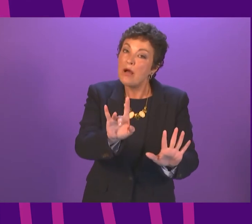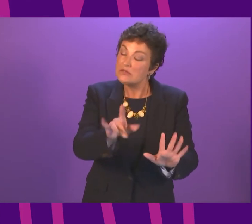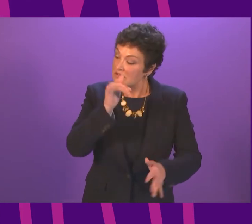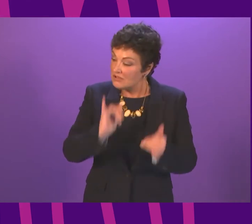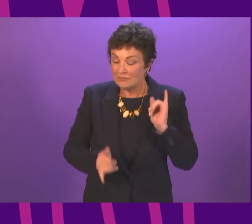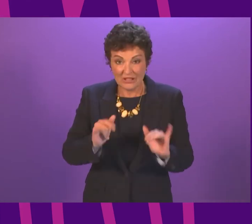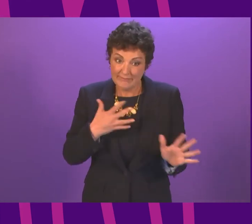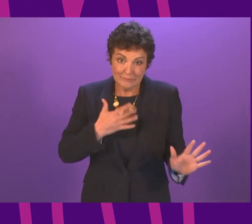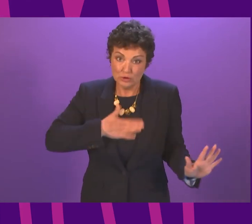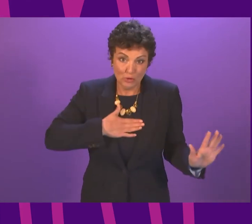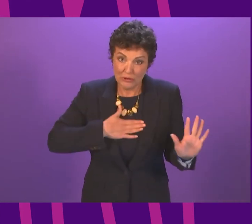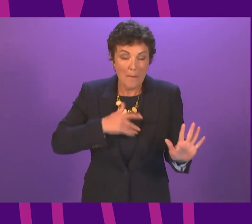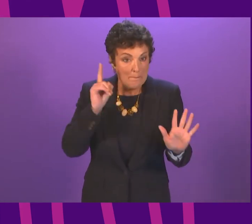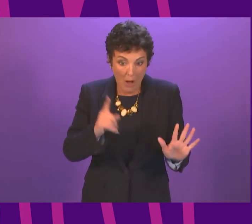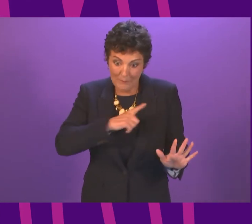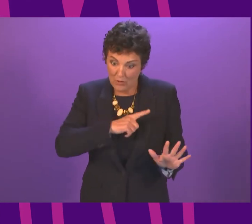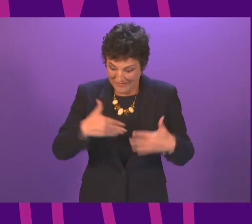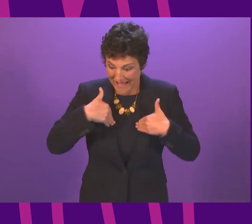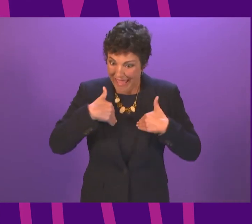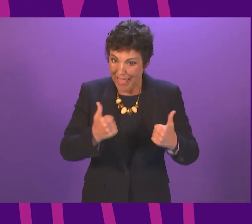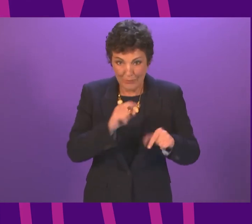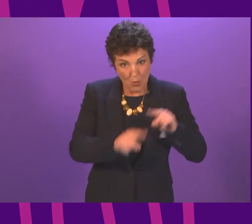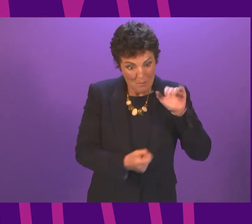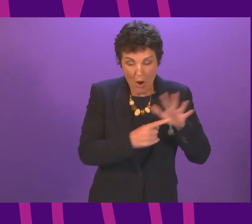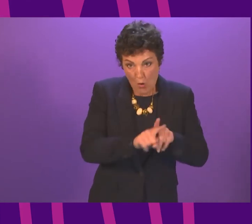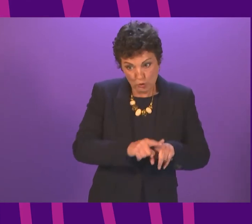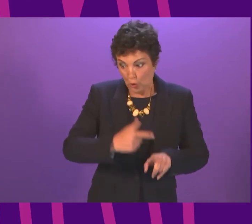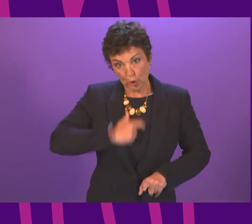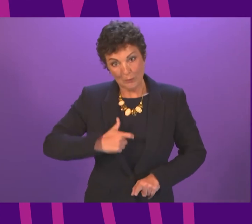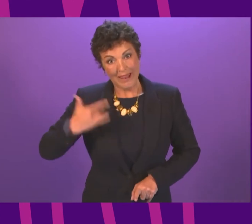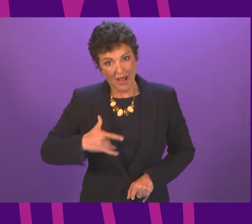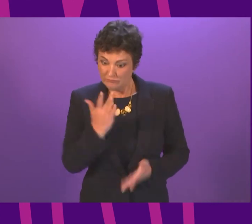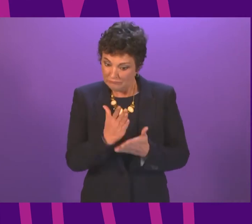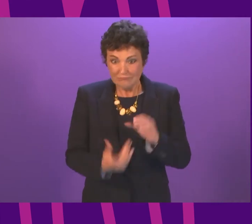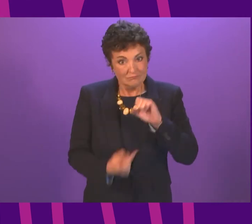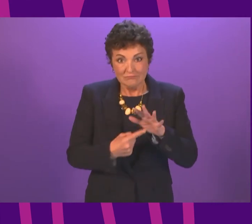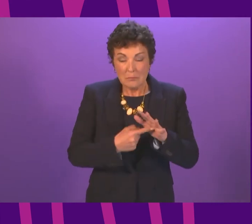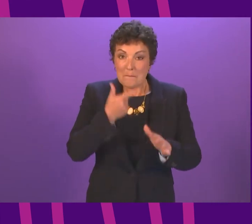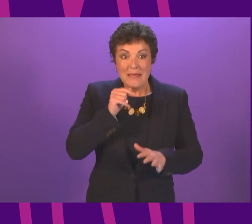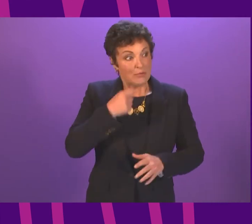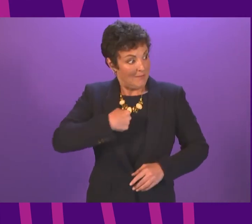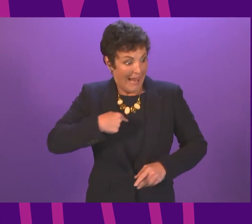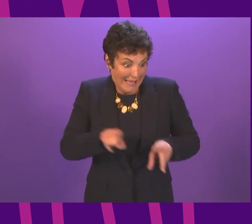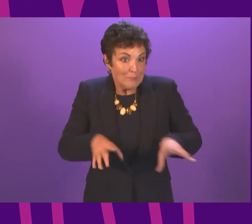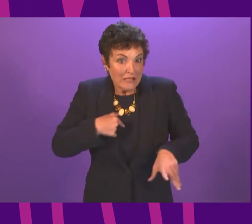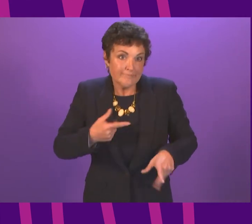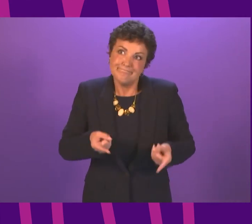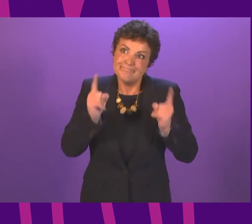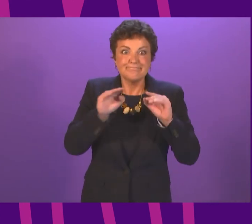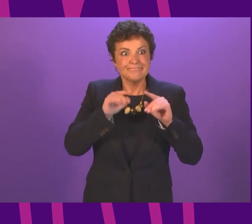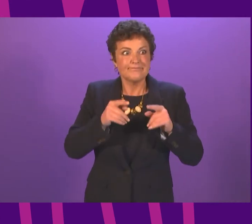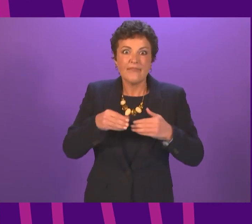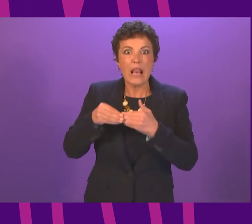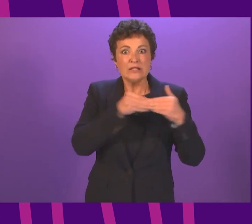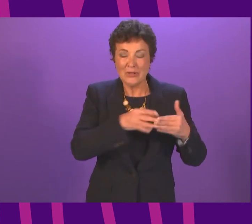afraid, in the interests of health and human life, it is necessary for people in leadership positions like me to take